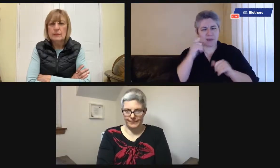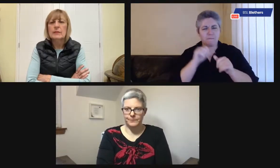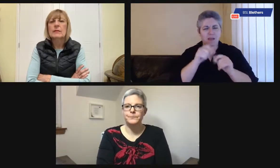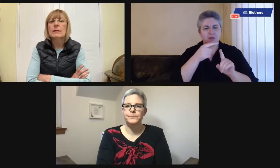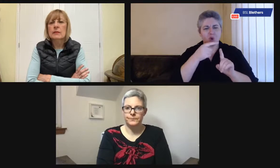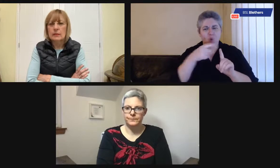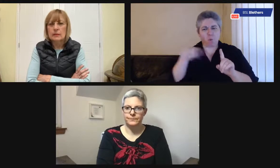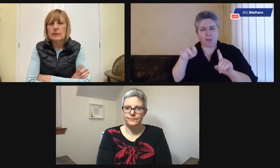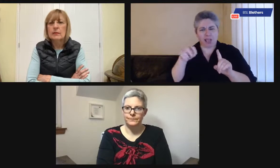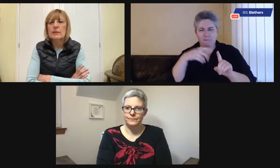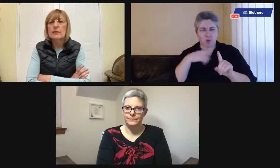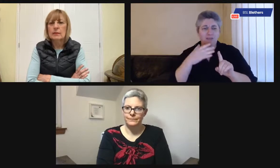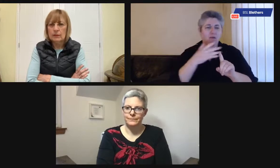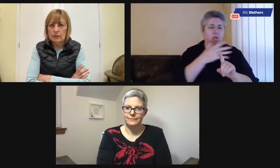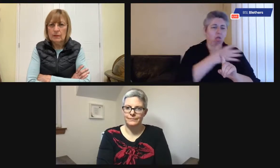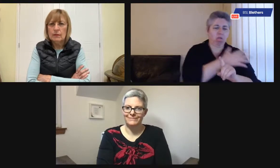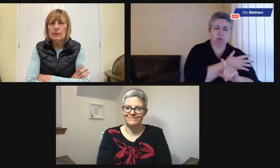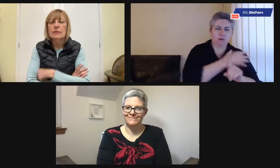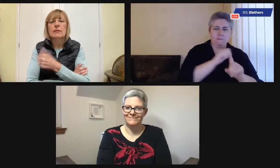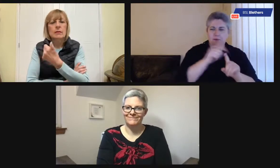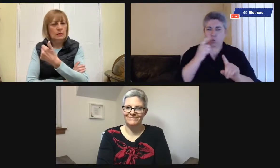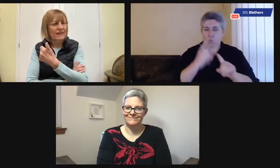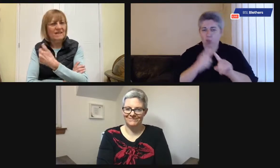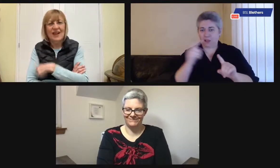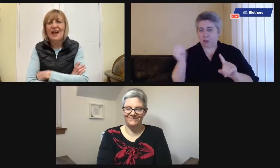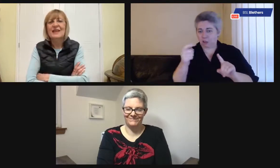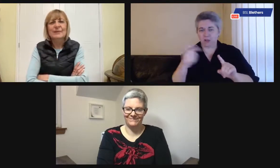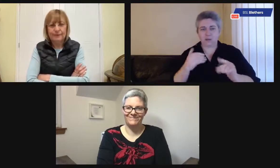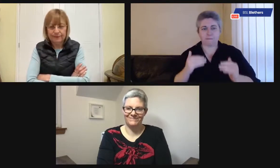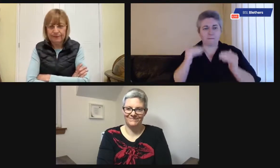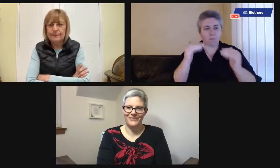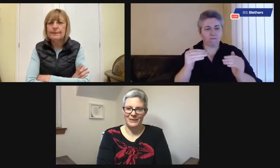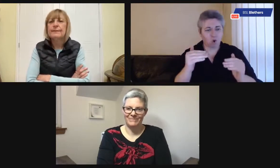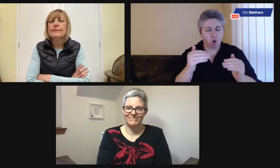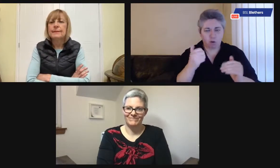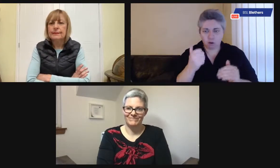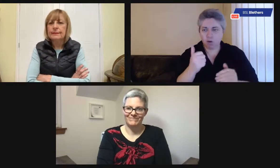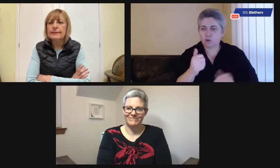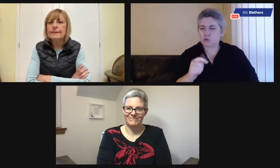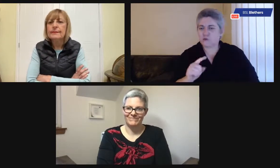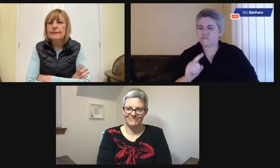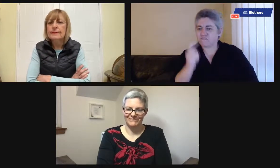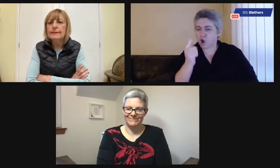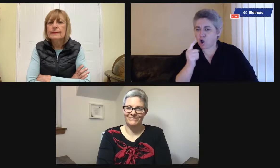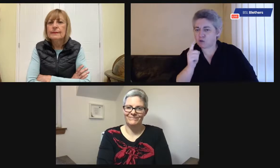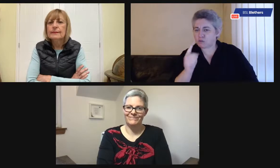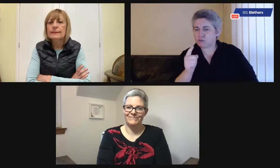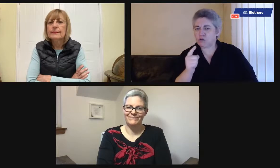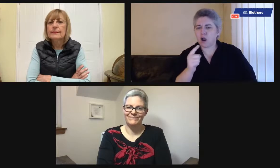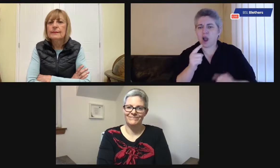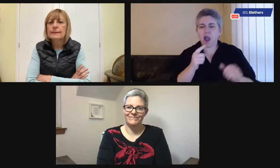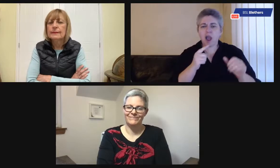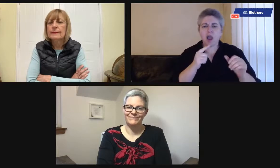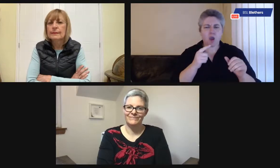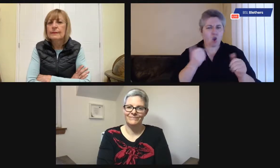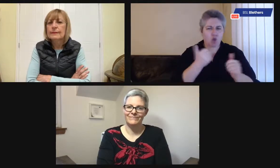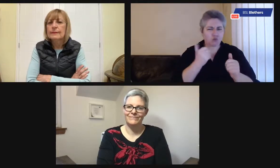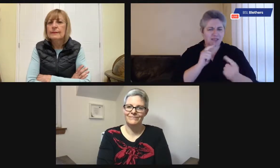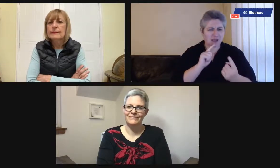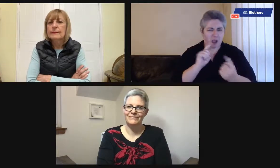We do have questions that are about the living room. So we're going to kind of skip back a little bit before we go any further in our house. So let's go back to